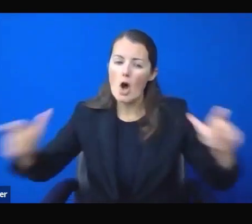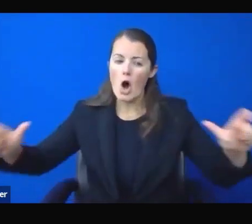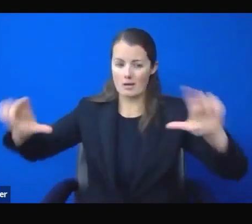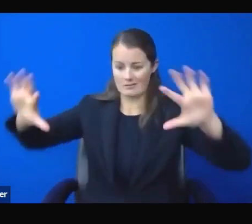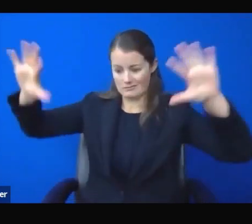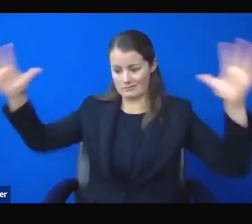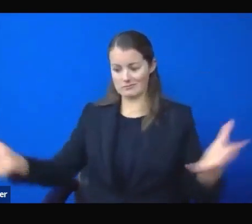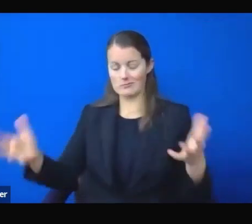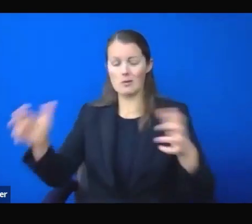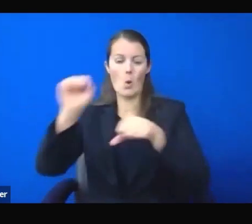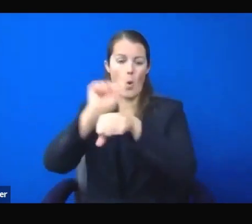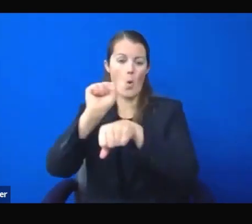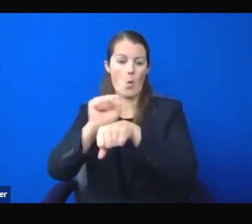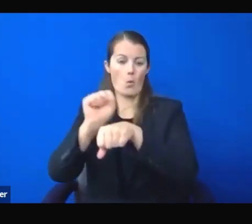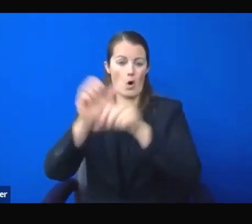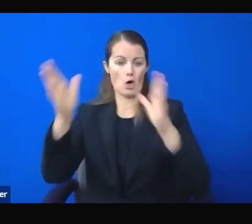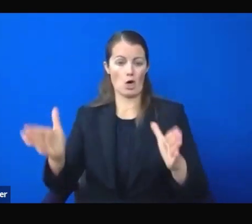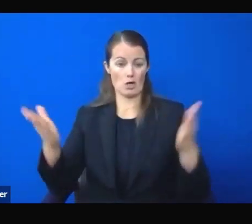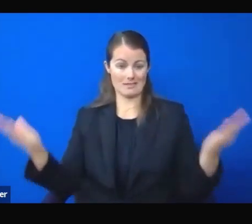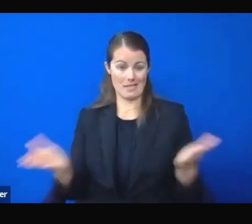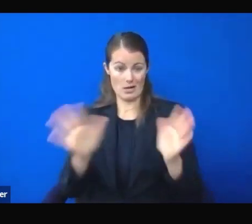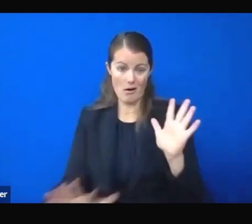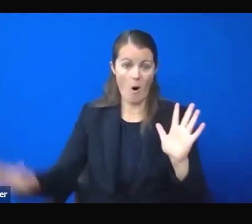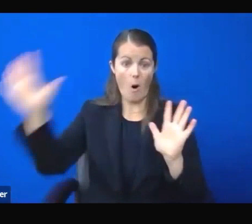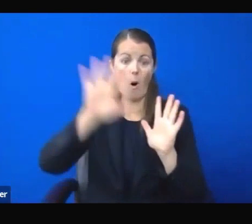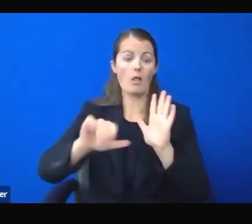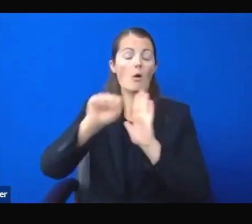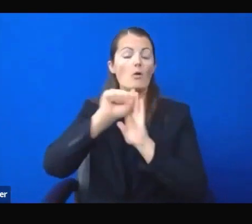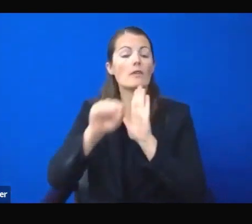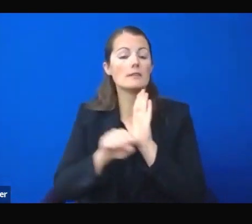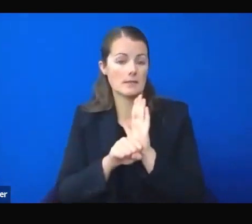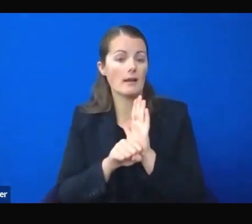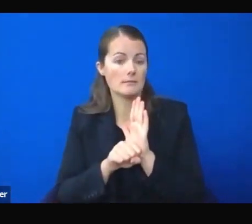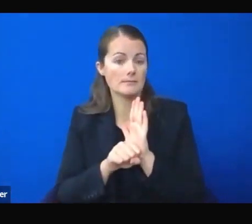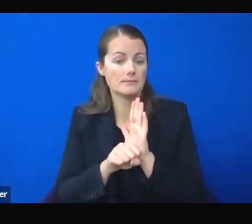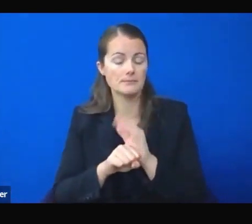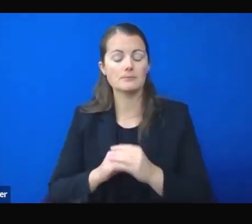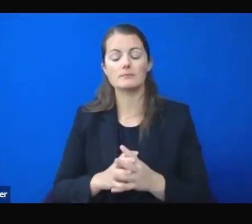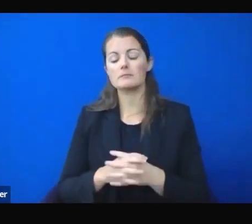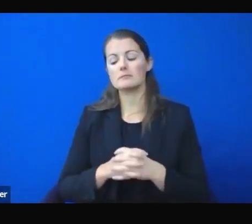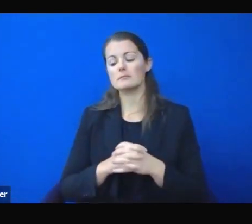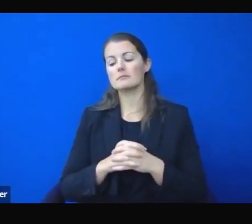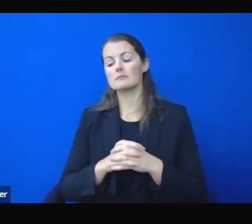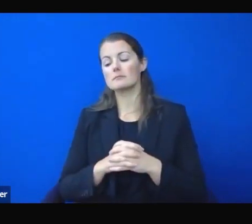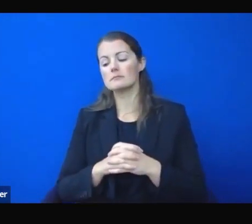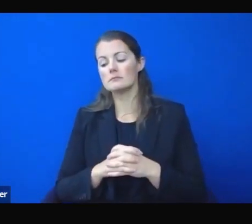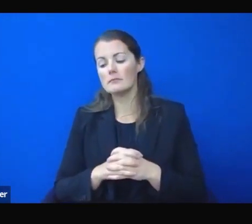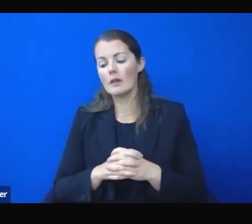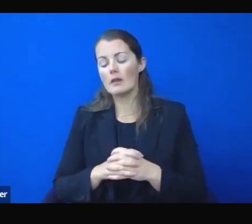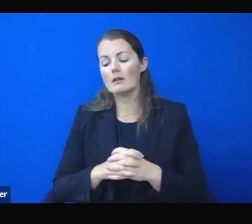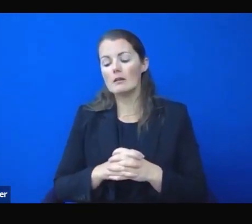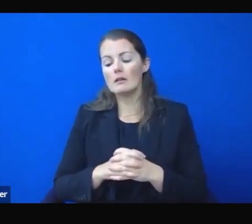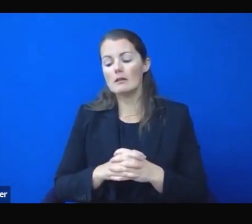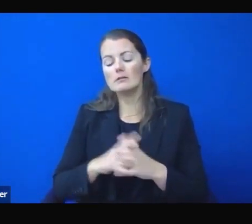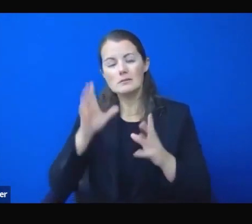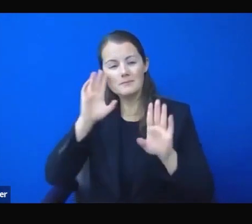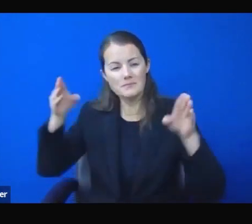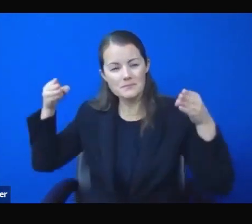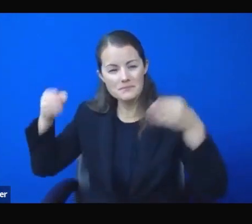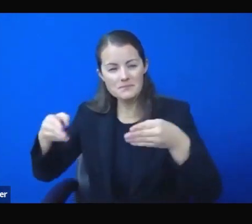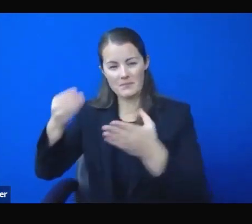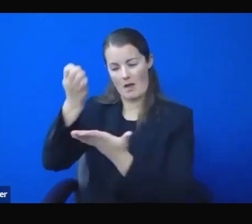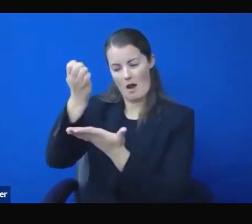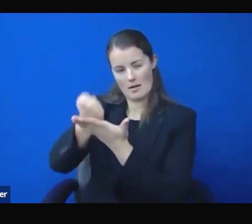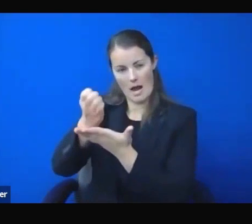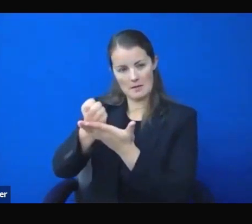That's why I worked with our legislature, our employers, our labor unions, and workers that passed the strongest hospitality COVID